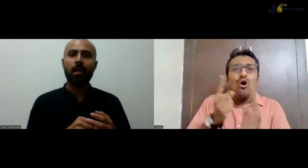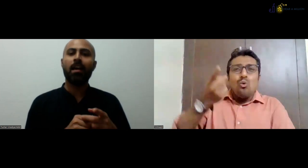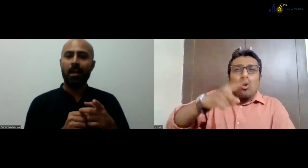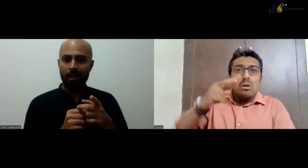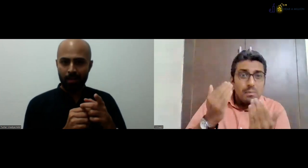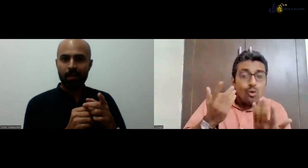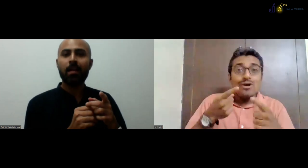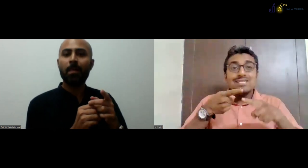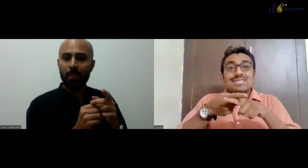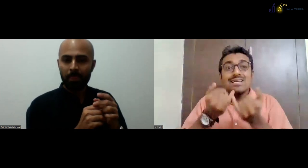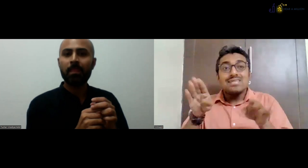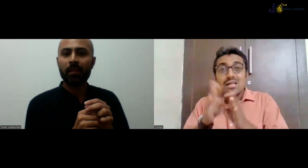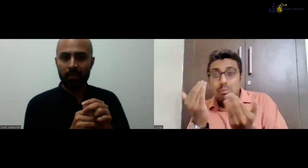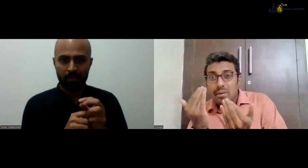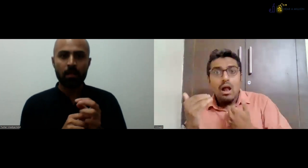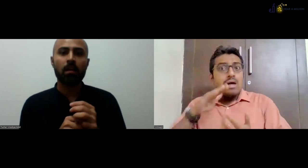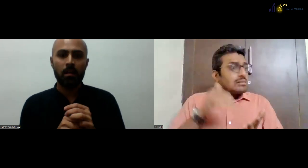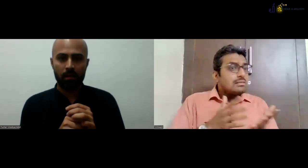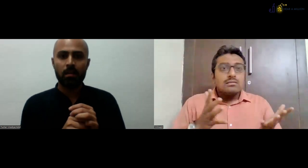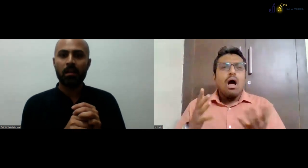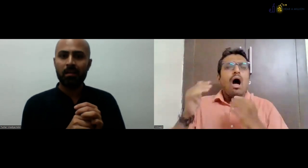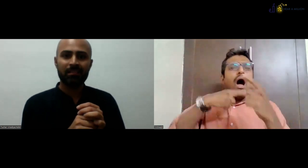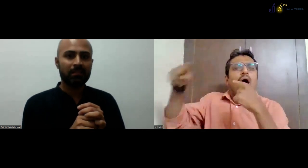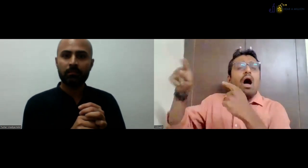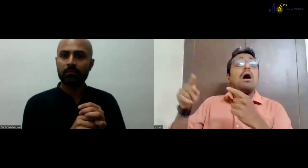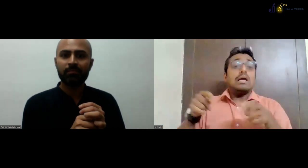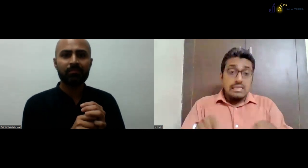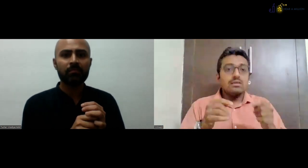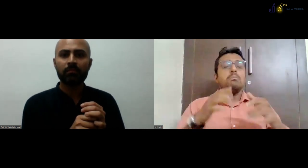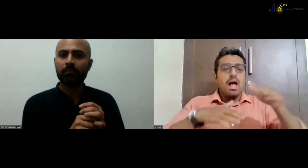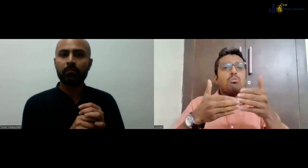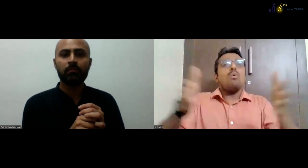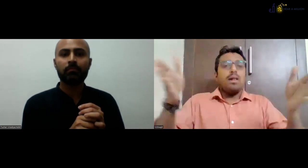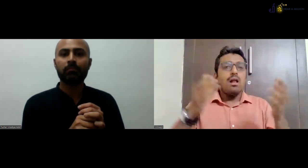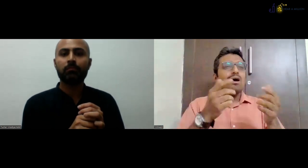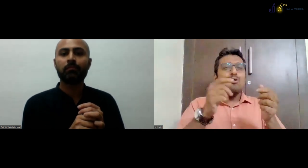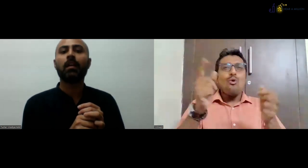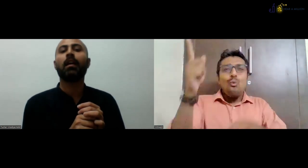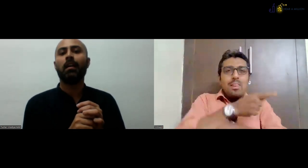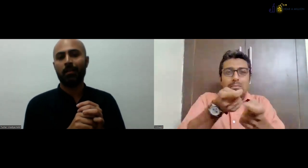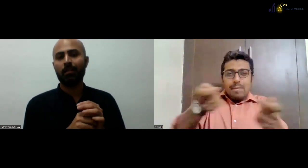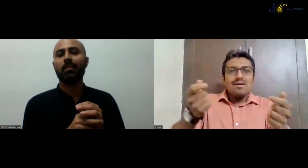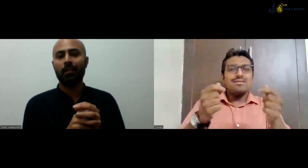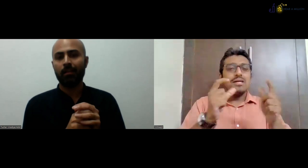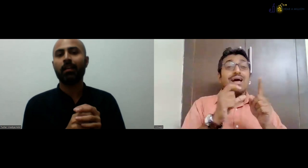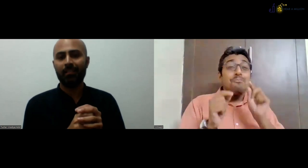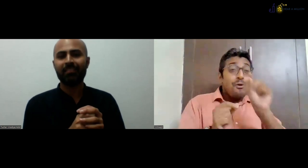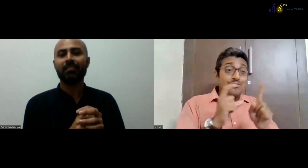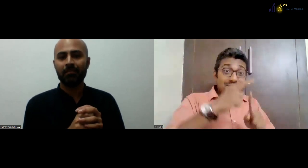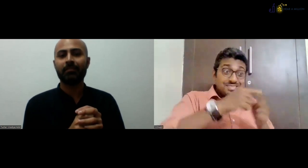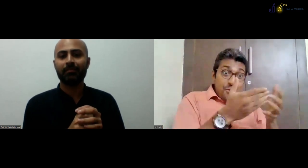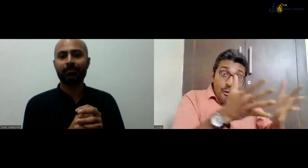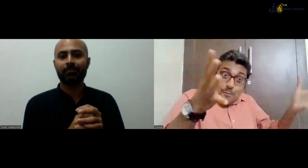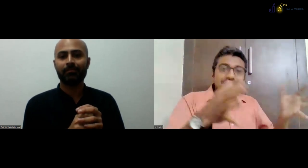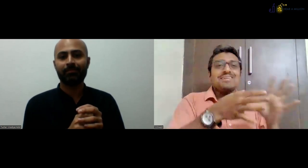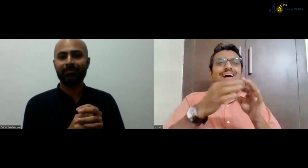can, uh, do well in the school on the ask for the weekend classes. So ISLATIS is getting a lot of demands from such